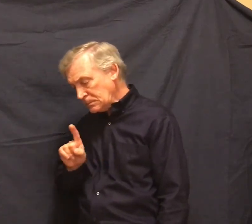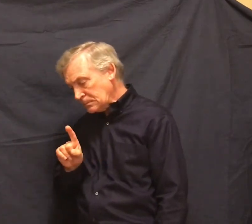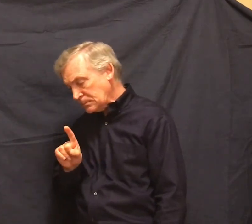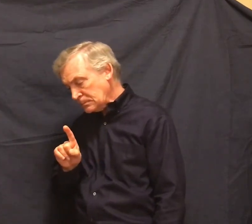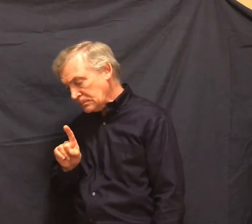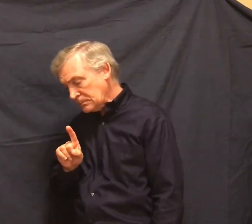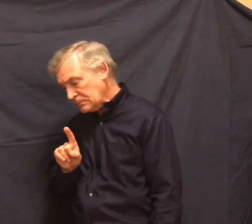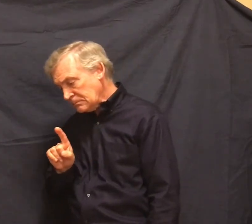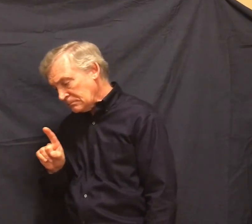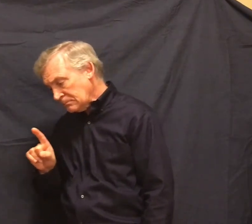again.